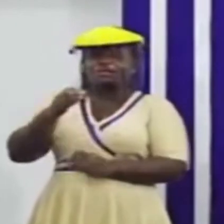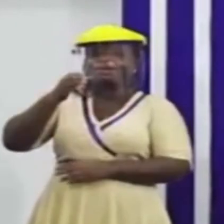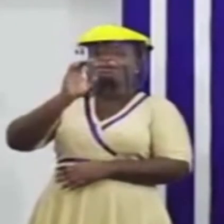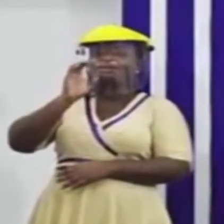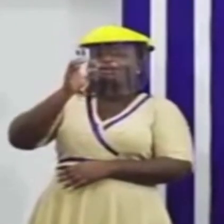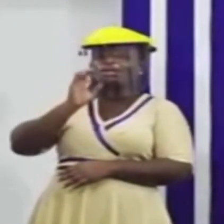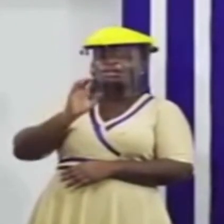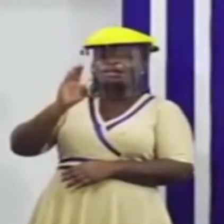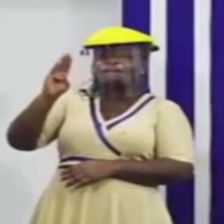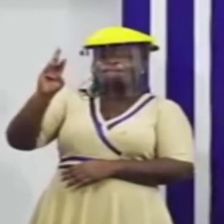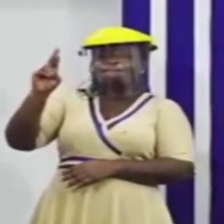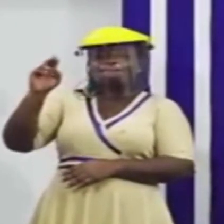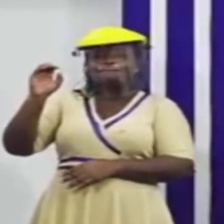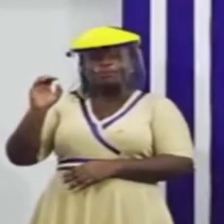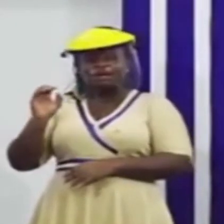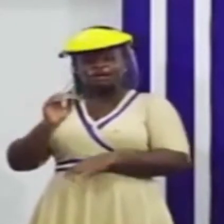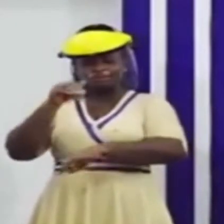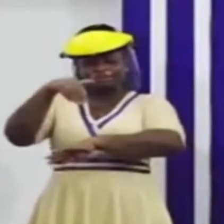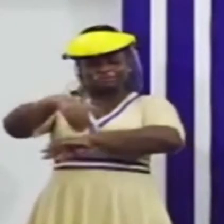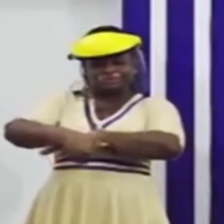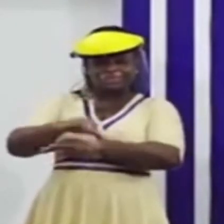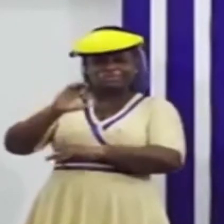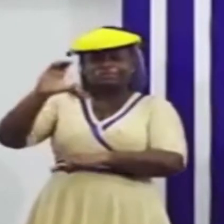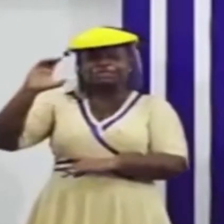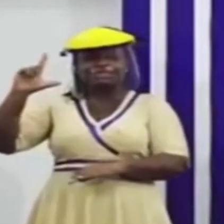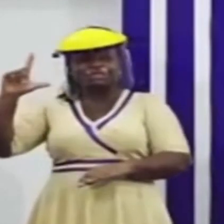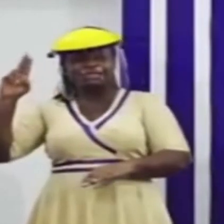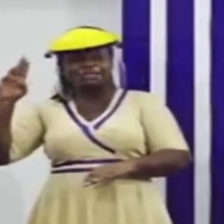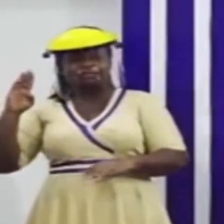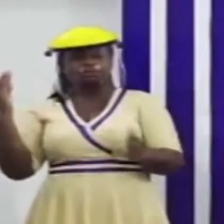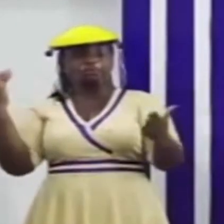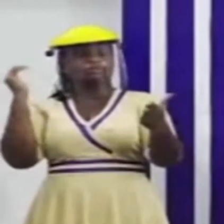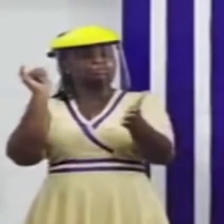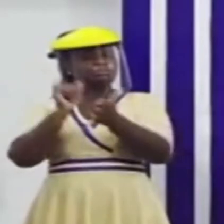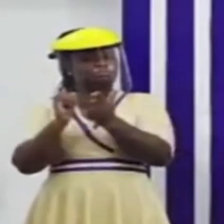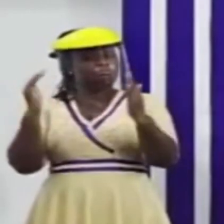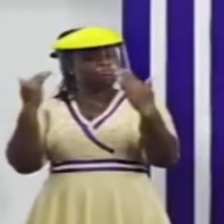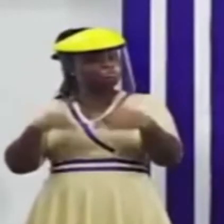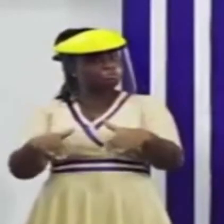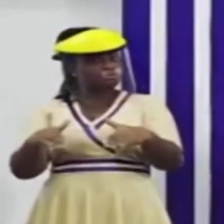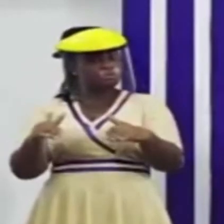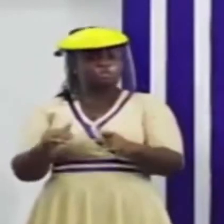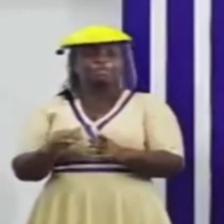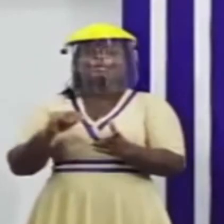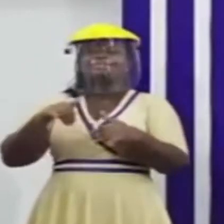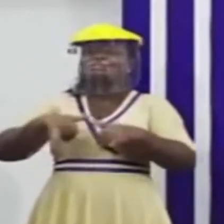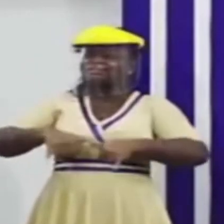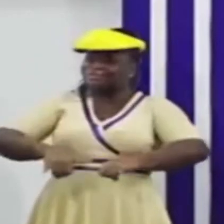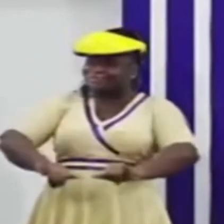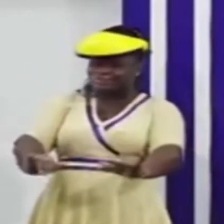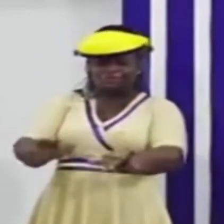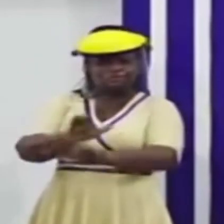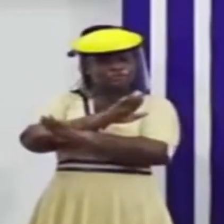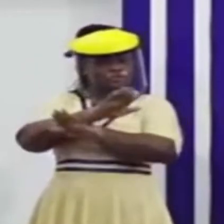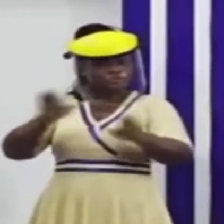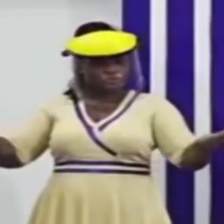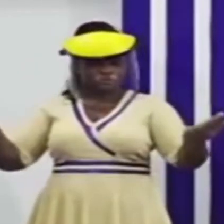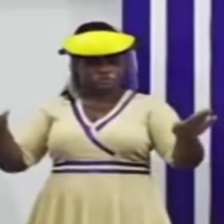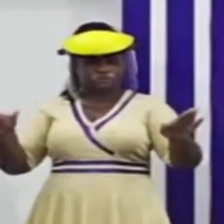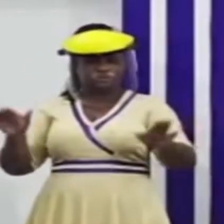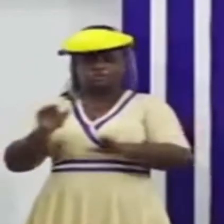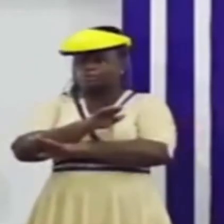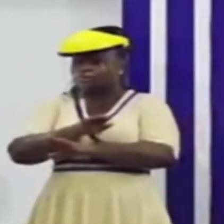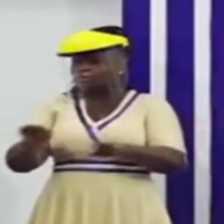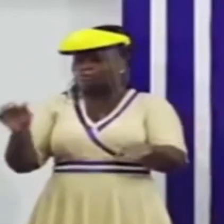well as nightclubs were banned from operating. The status quo remains, drinking bars, nightclubs are not